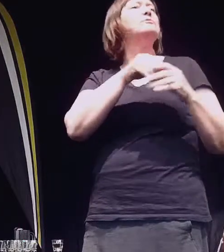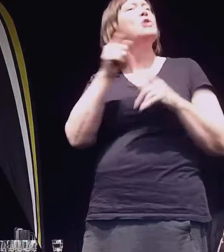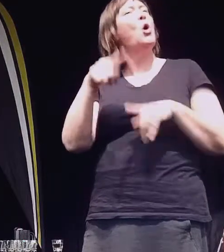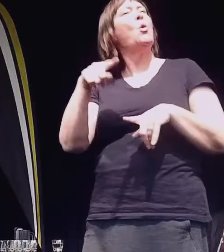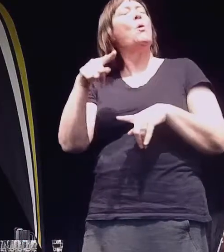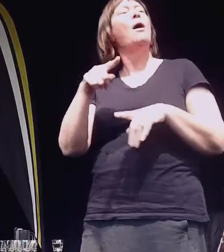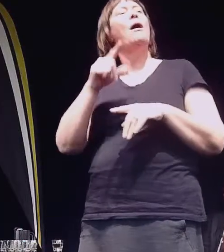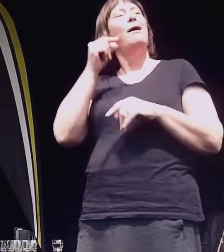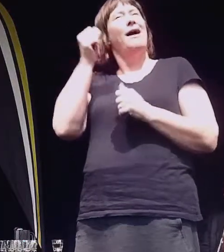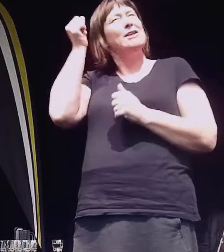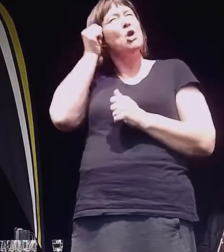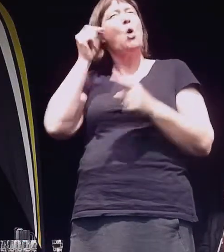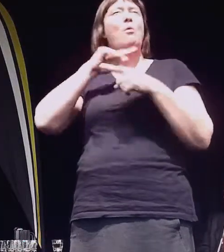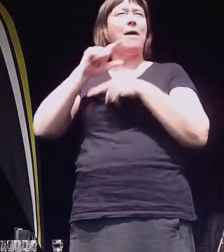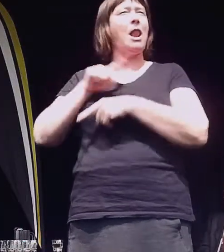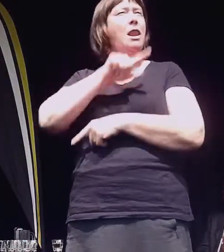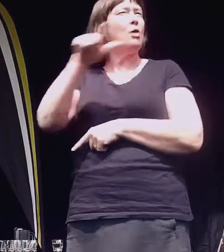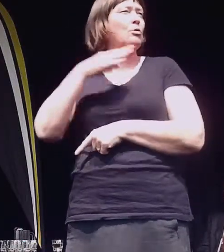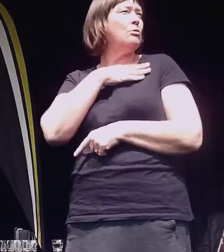from a number of different perspectives.